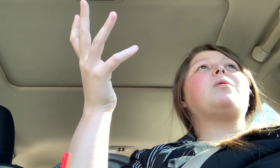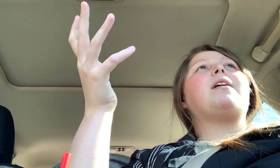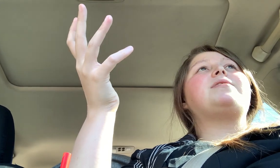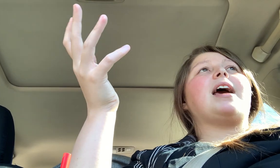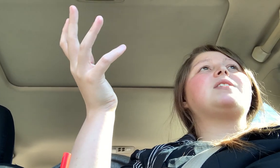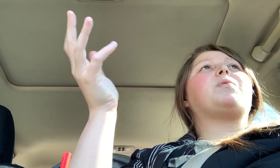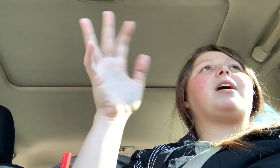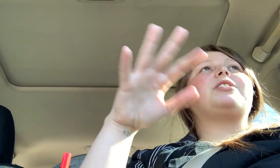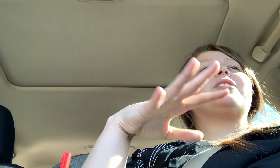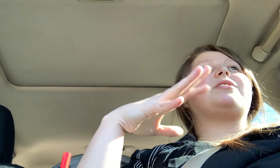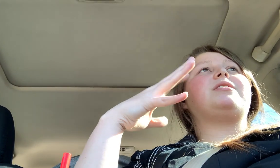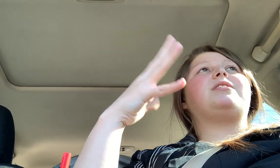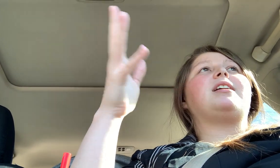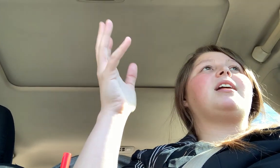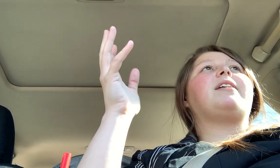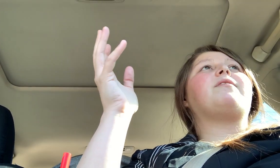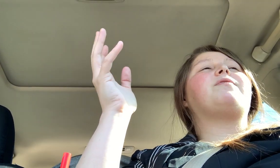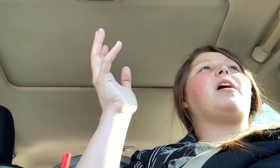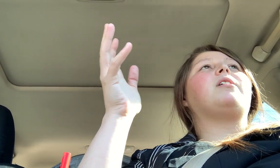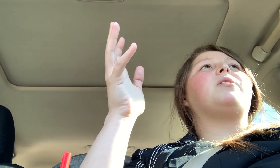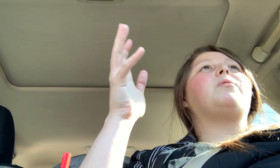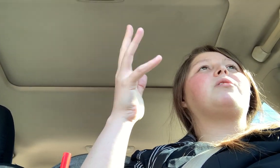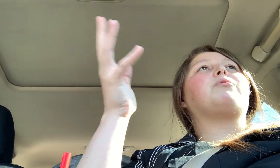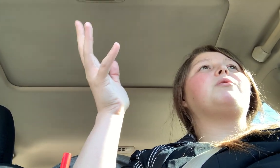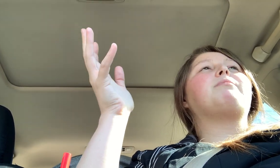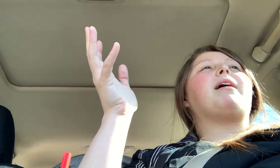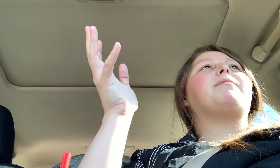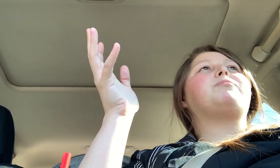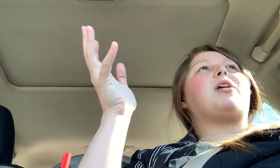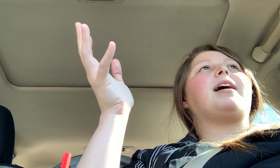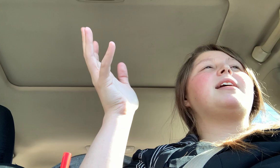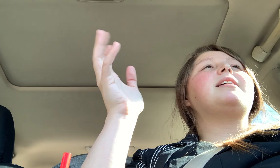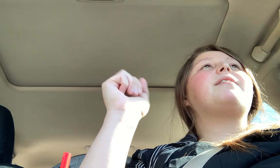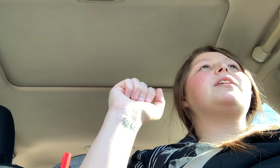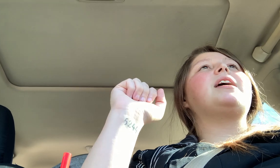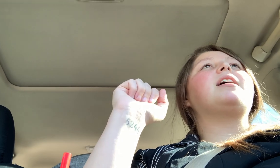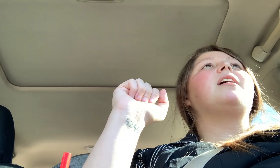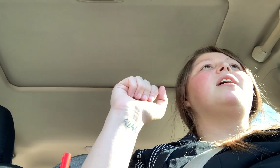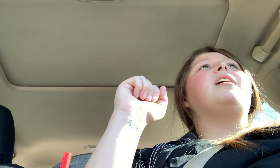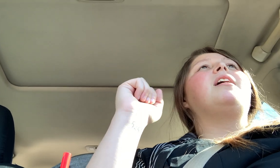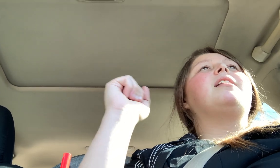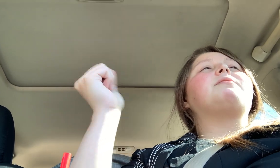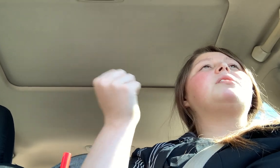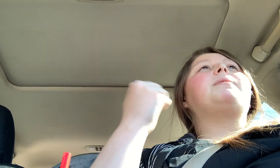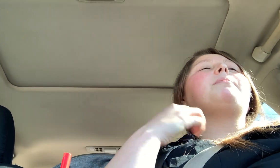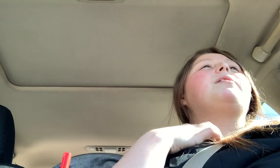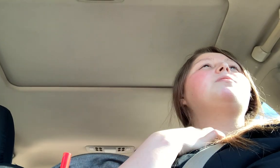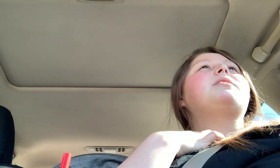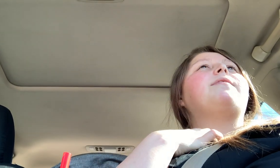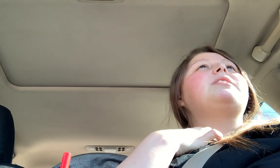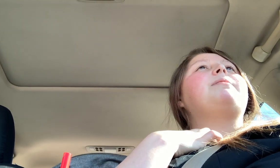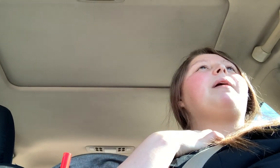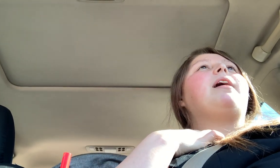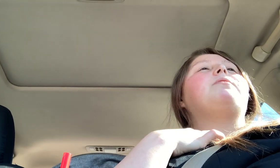of days where I just didn't even follow through with my tracking and everything. And I've still been able to lose 17 pounds